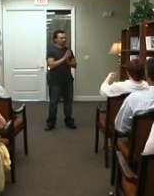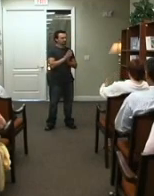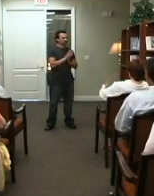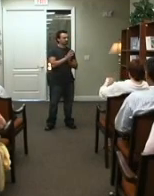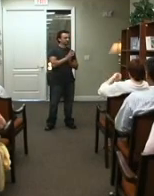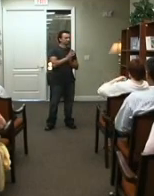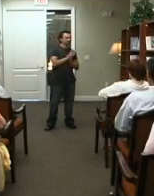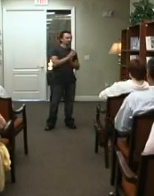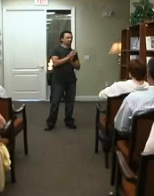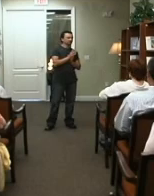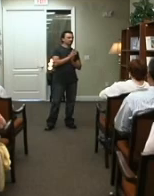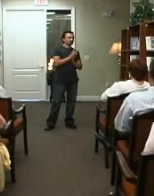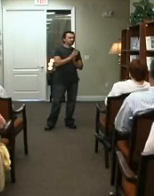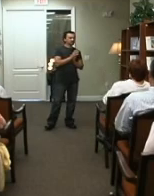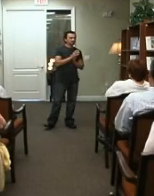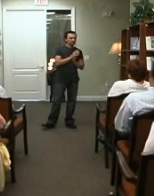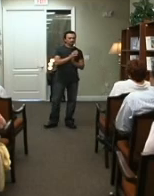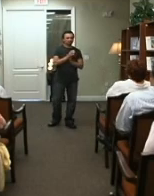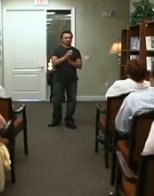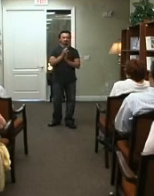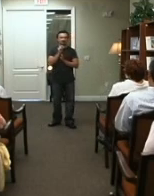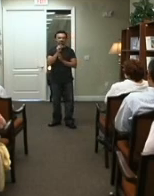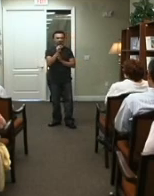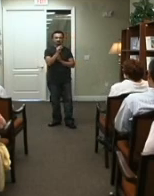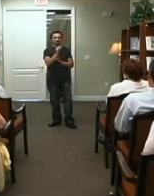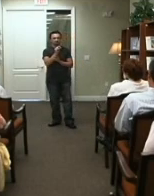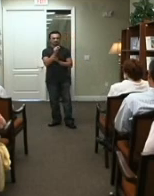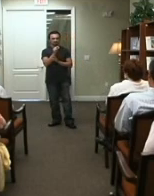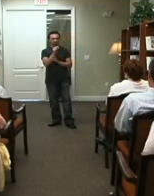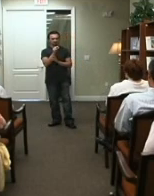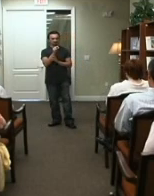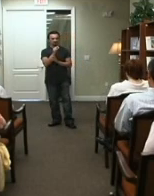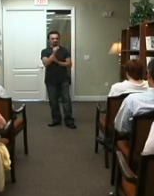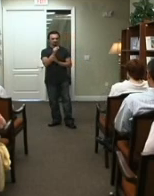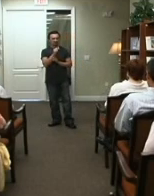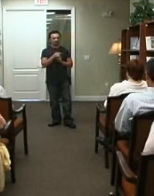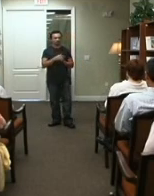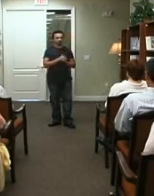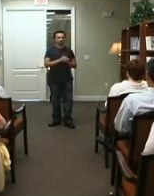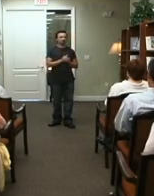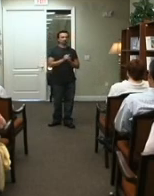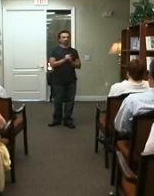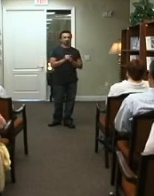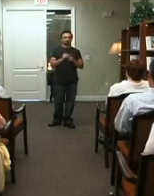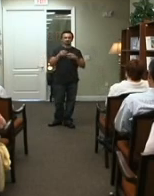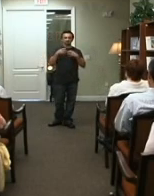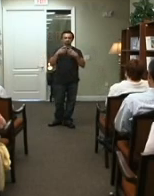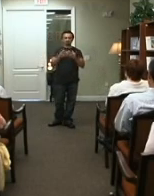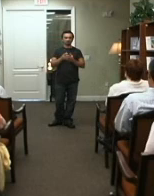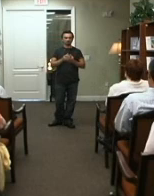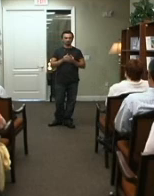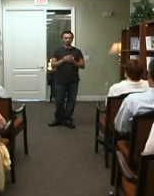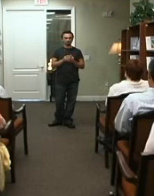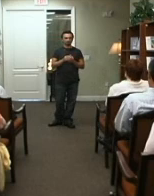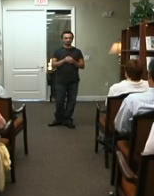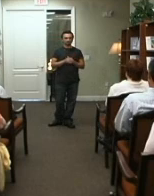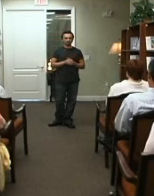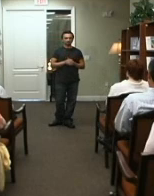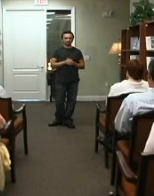larger As your breath It has a tiny change there Yes However, it changes with your thoughts Now,